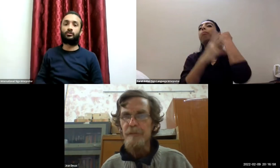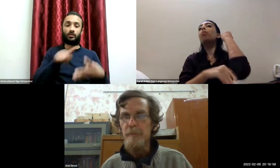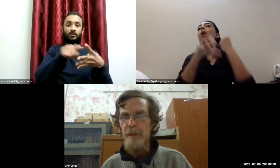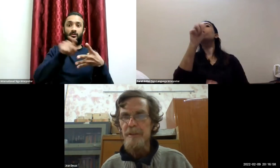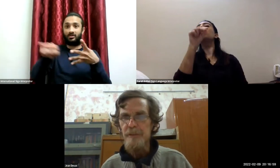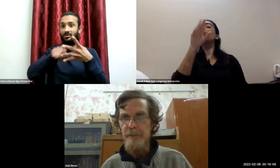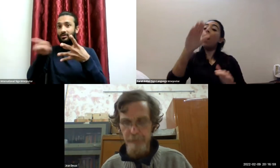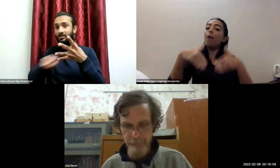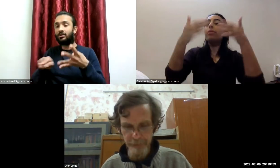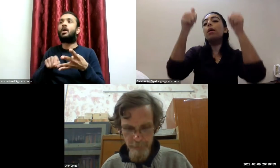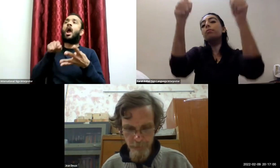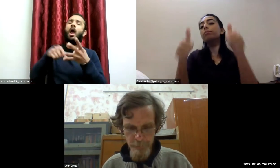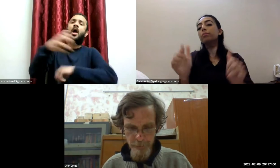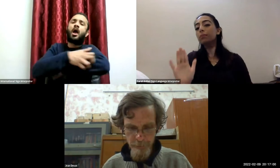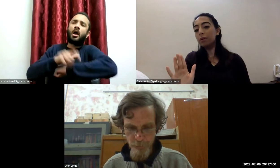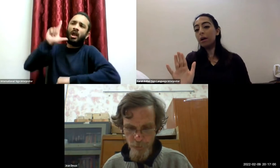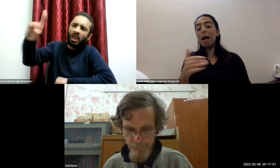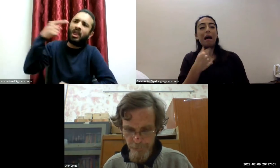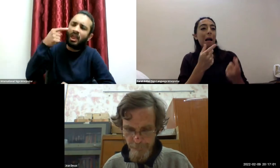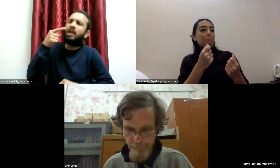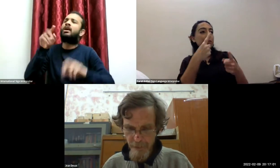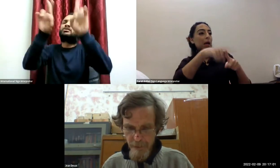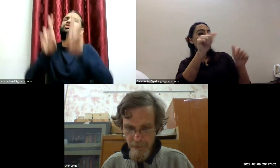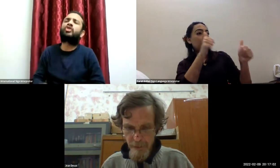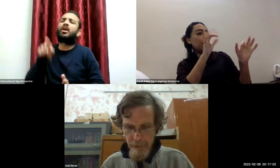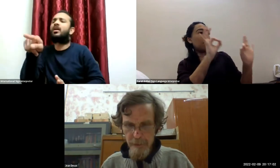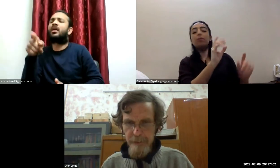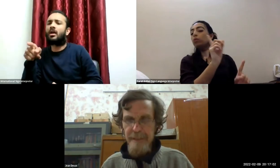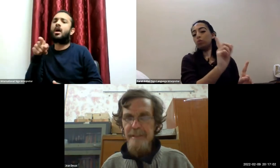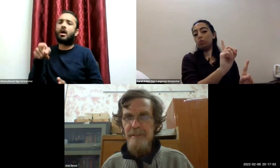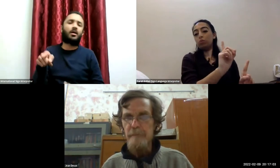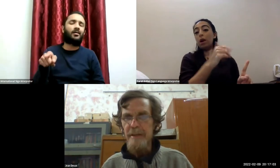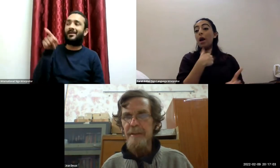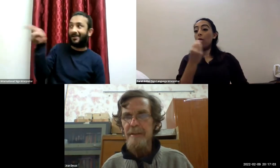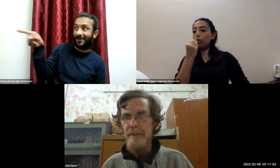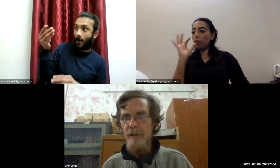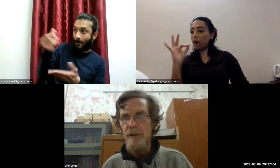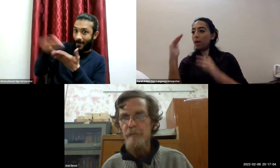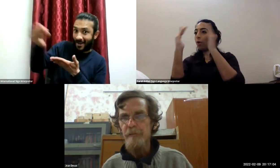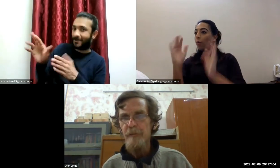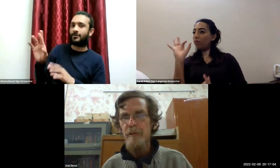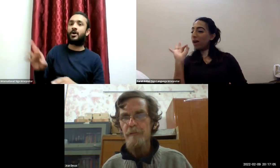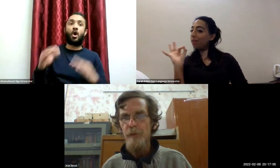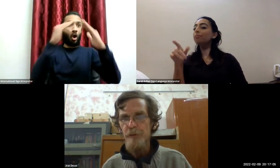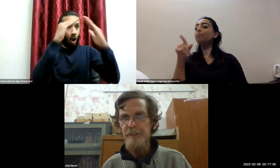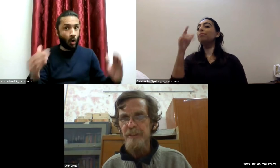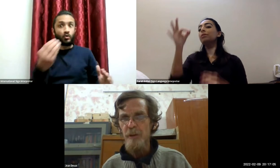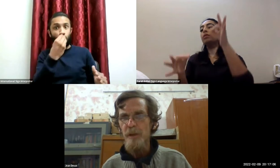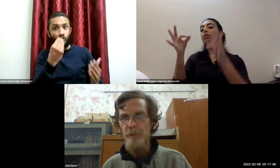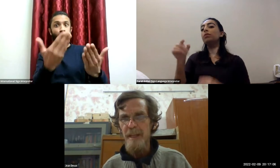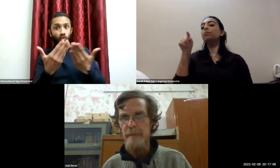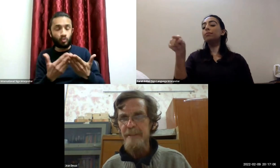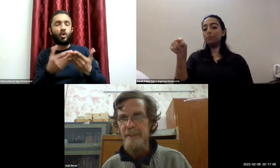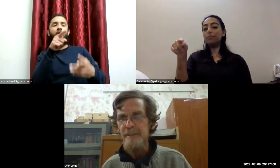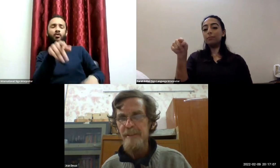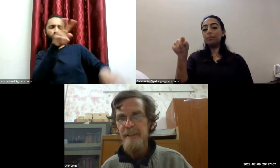in different places or different times or between different groups that has the merit of focusing on